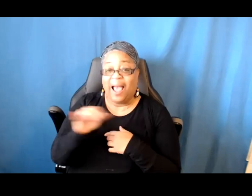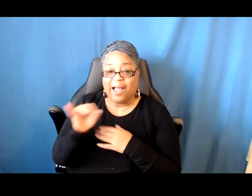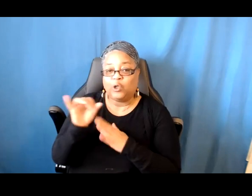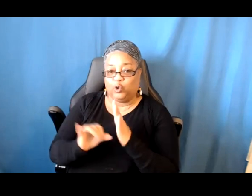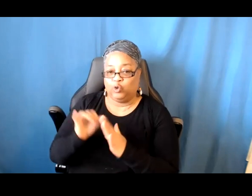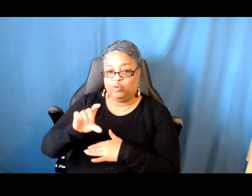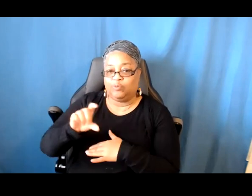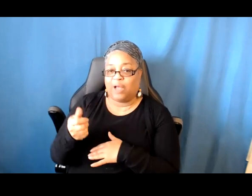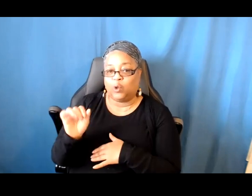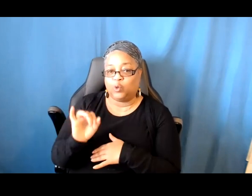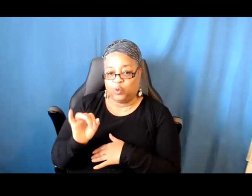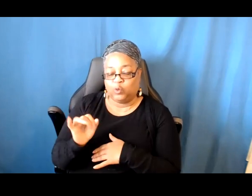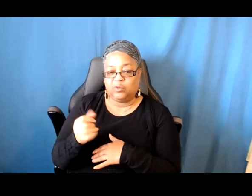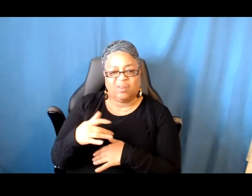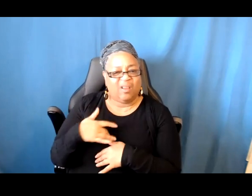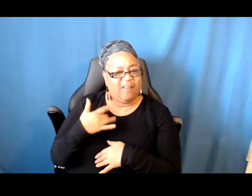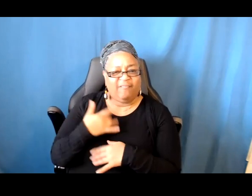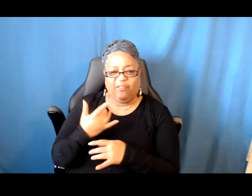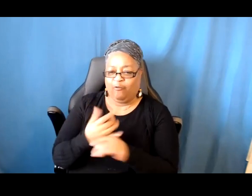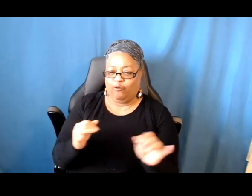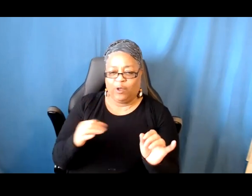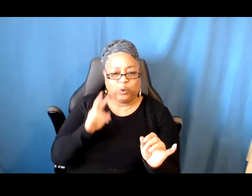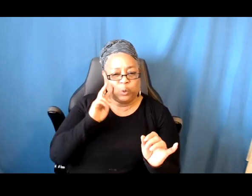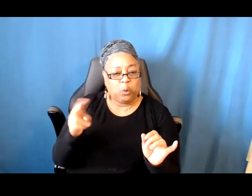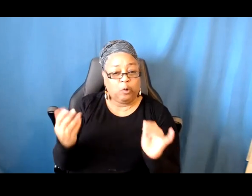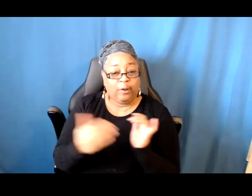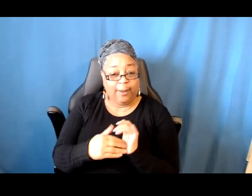So please feel free to take a look again.